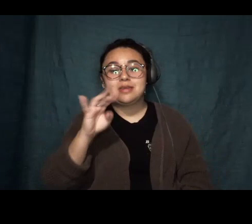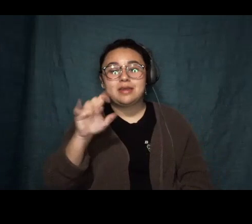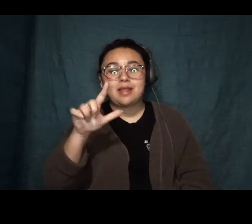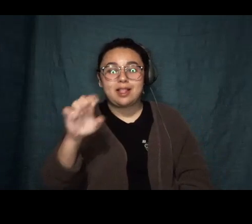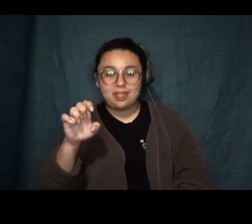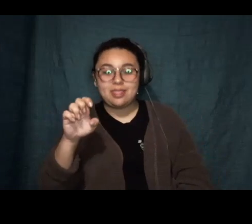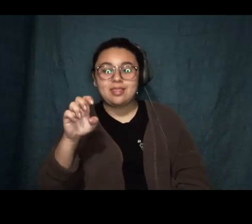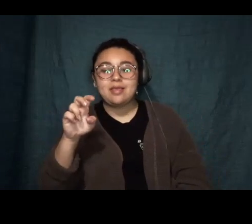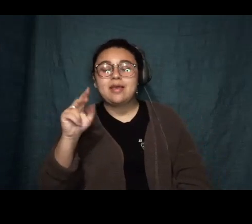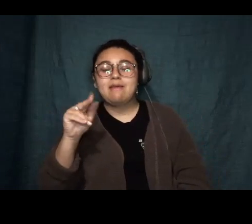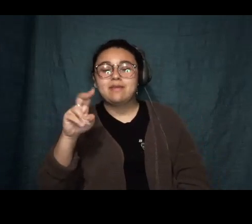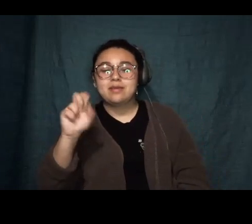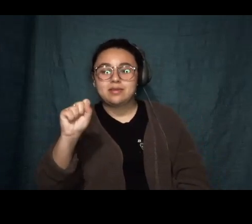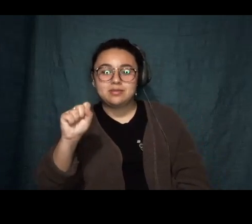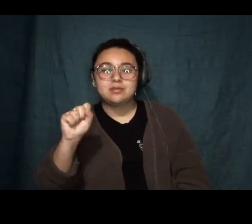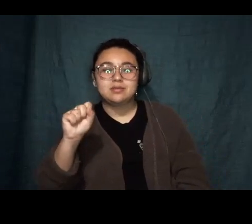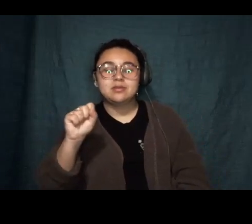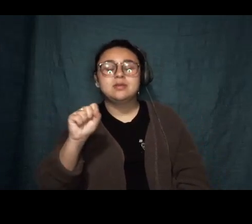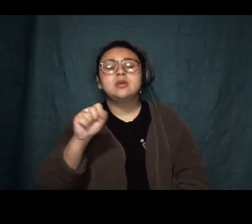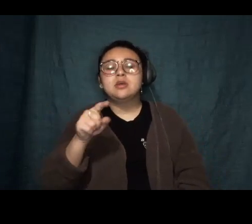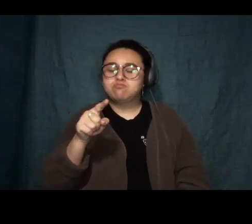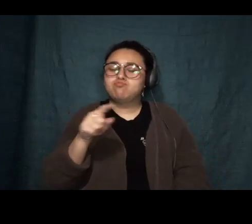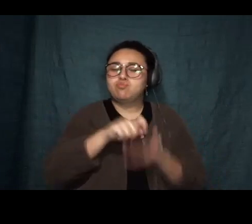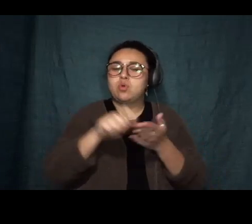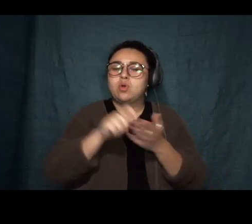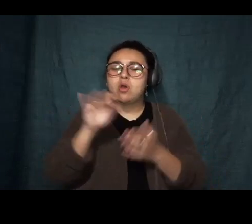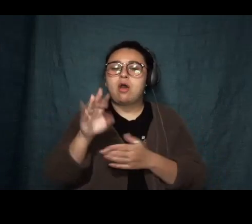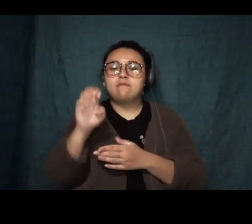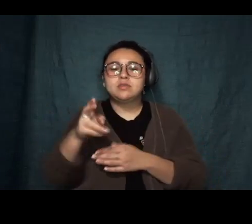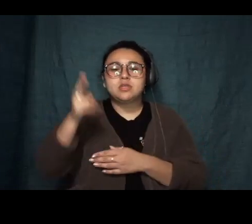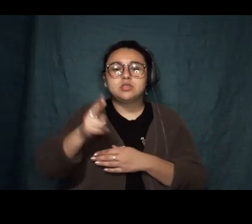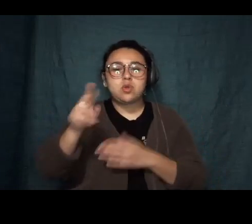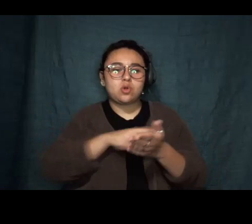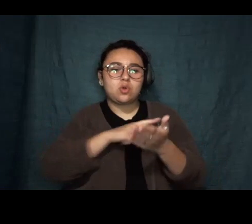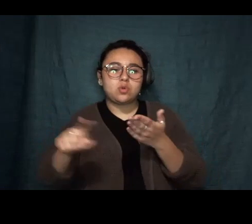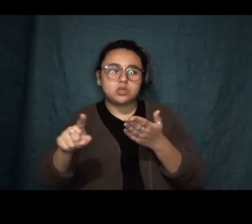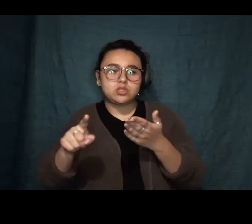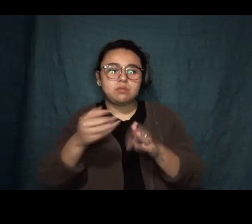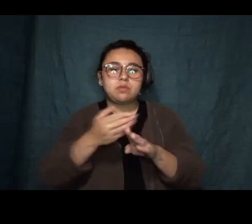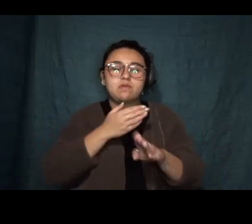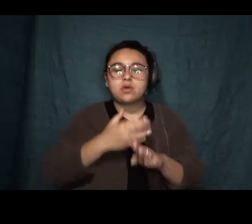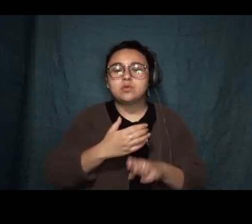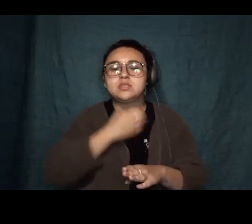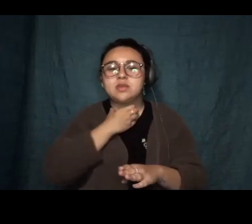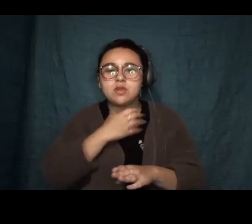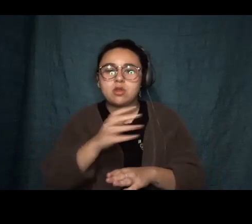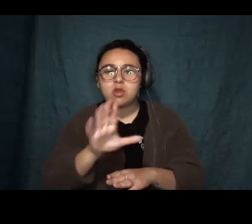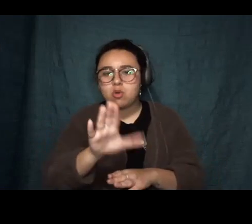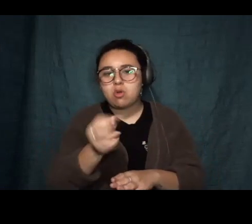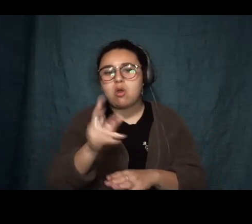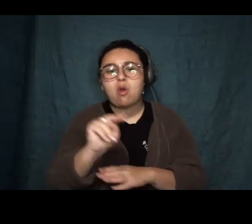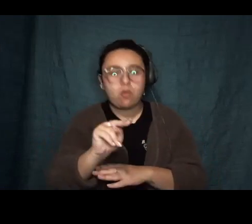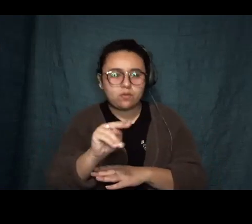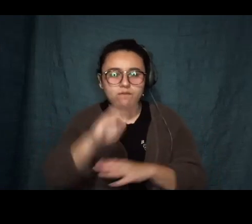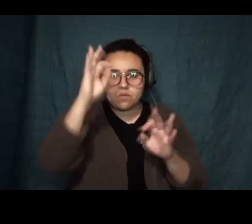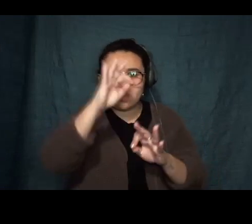story collections, the Office of Historical Corrections, and Before You Suffocate Your Own Full Self. Her work has won awards and honors,